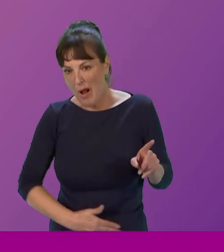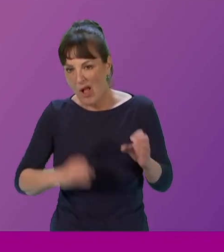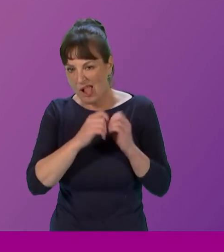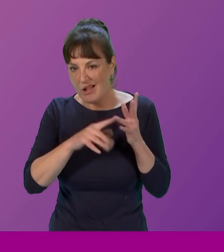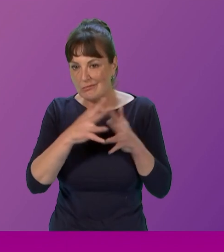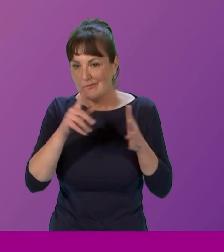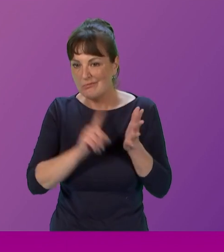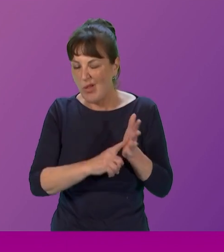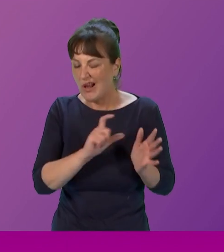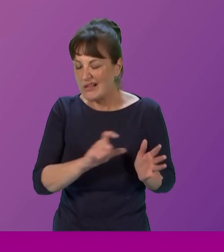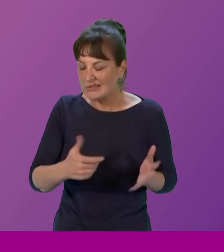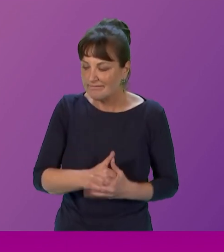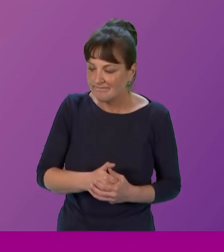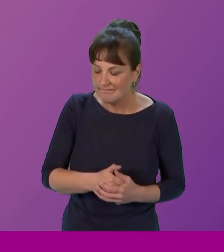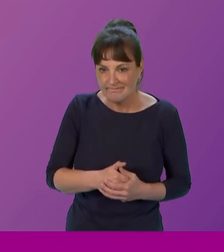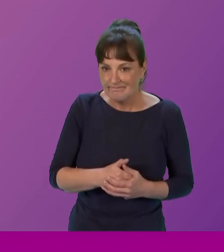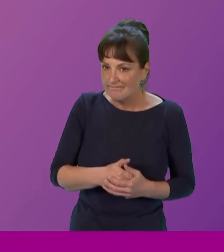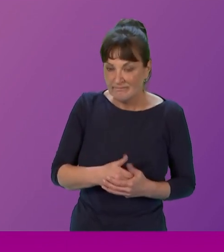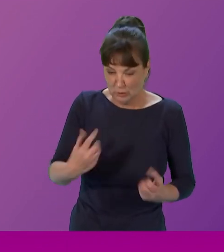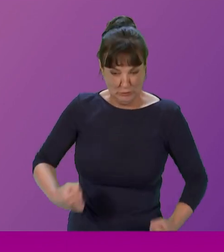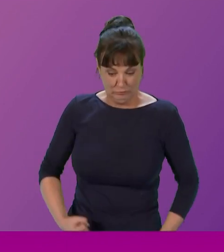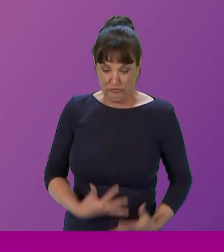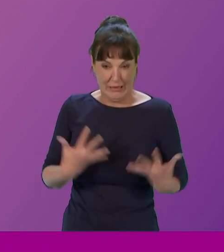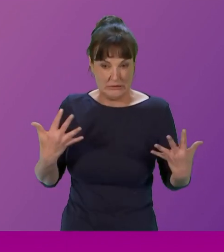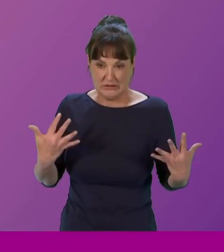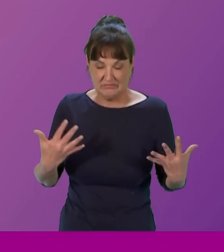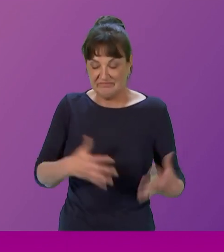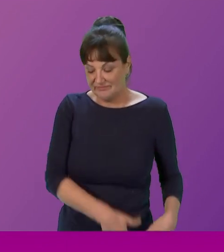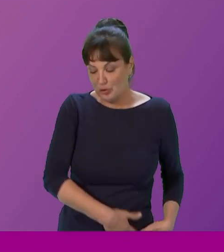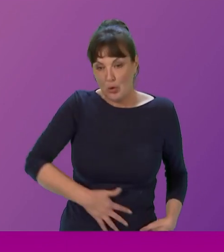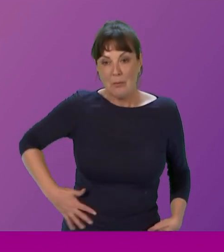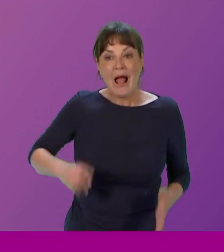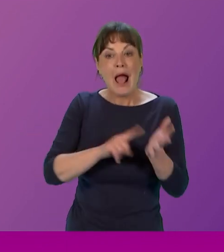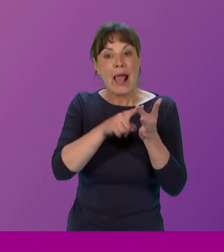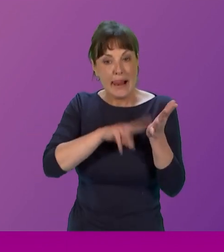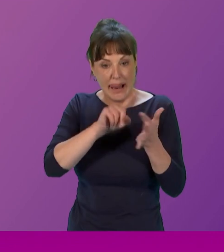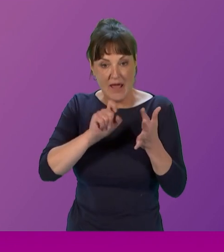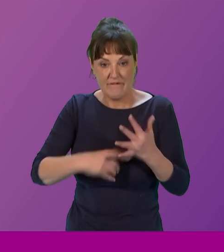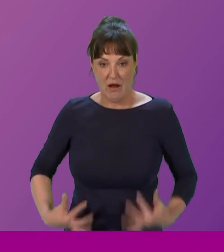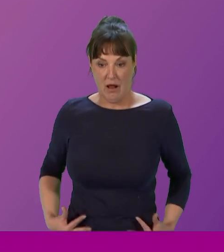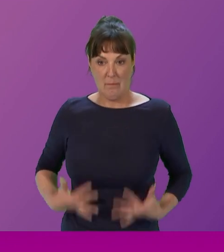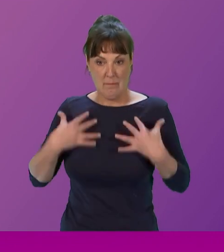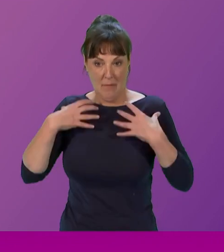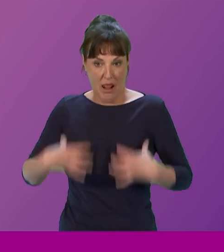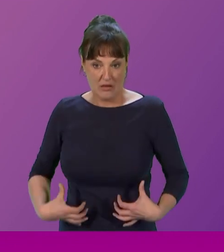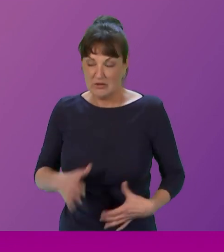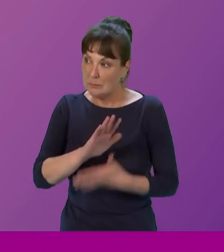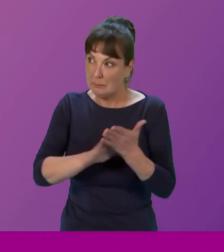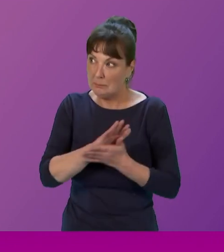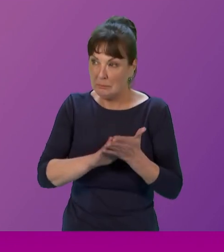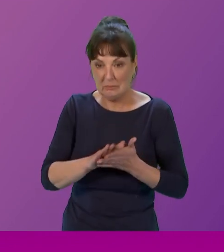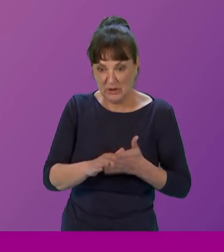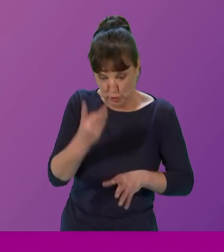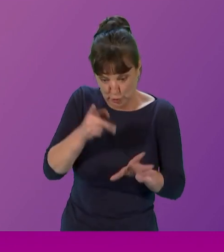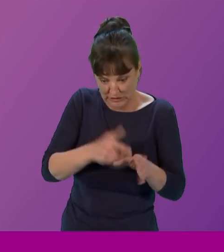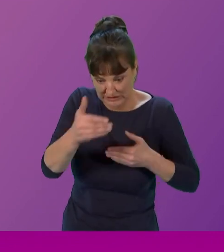it spread. It spread to my liver and to my lungs. So in five years, in two years, I had five major